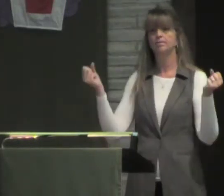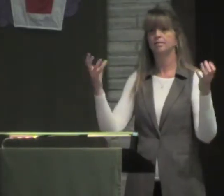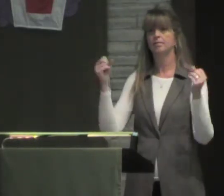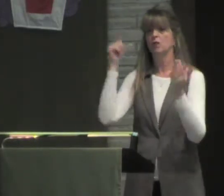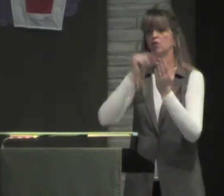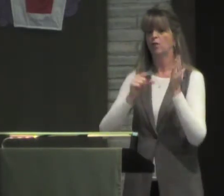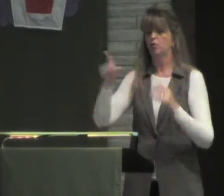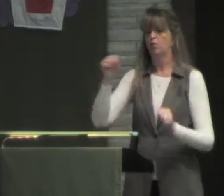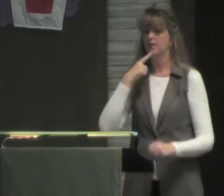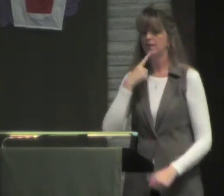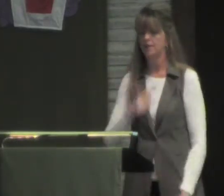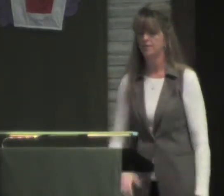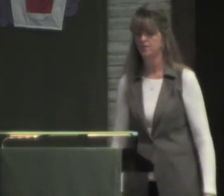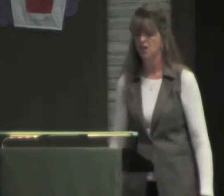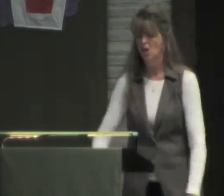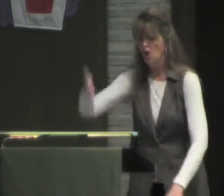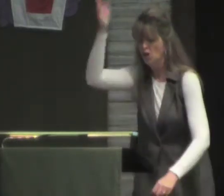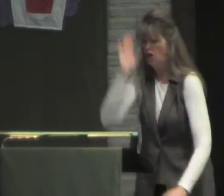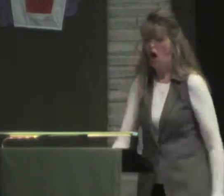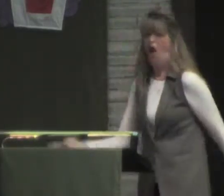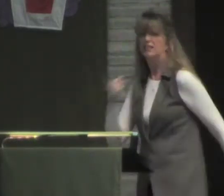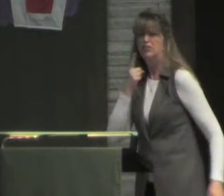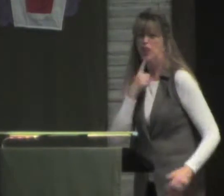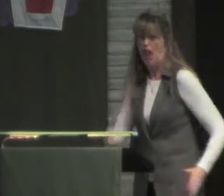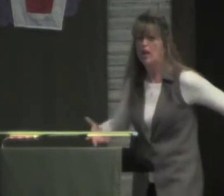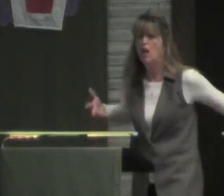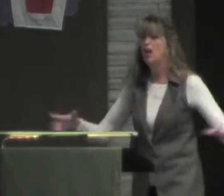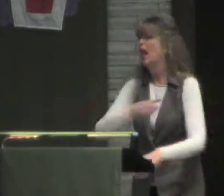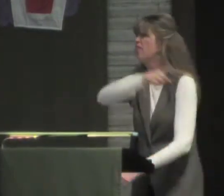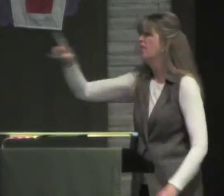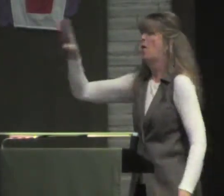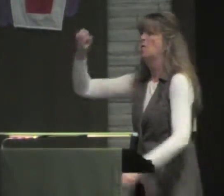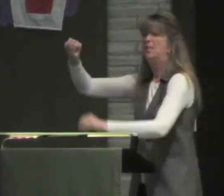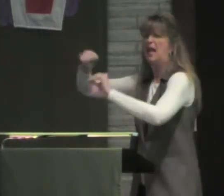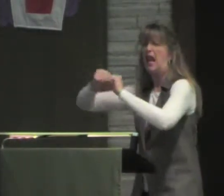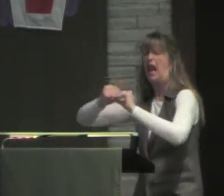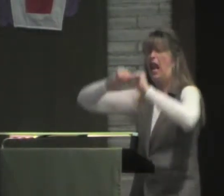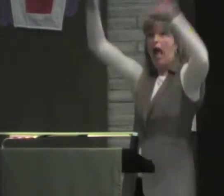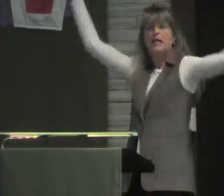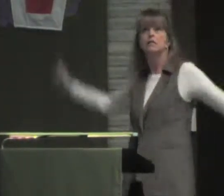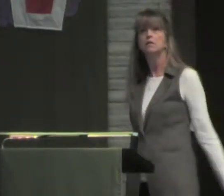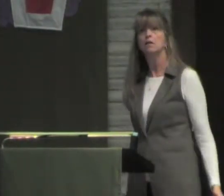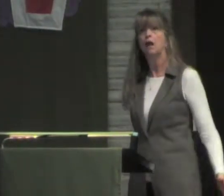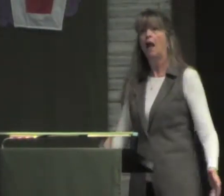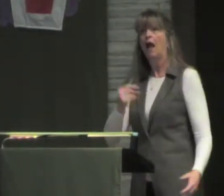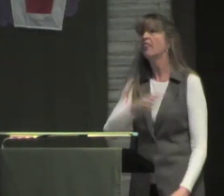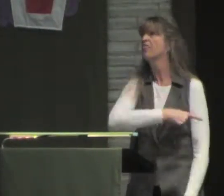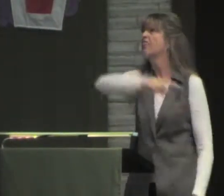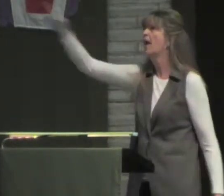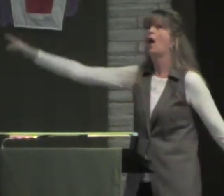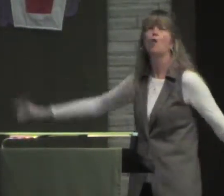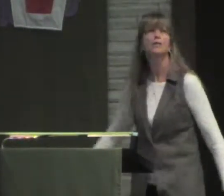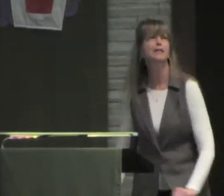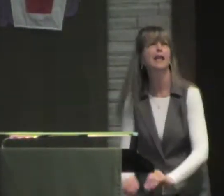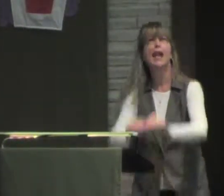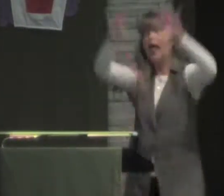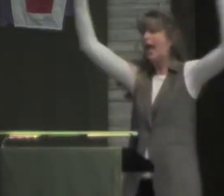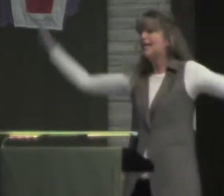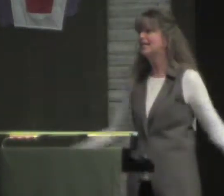right? So if you're standing here, if you stand here and interpret, God